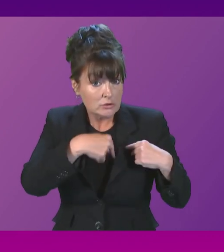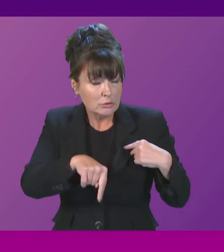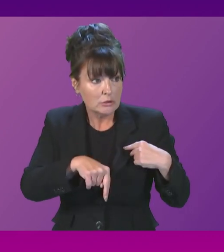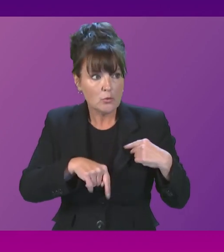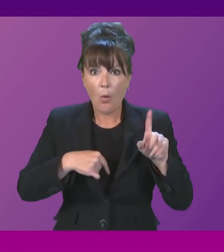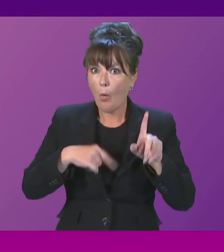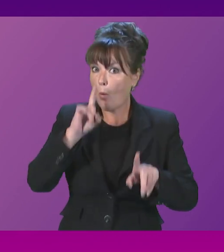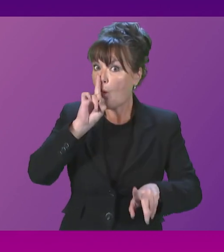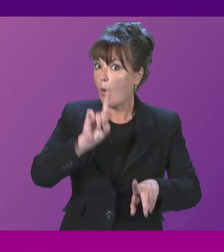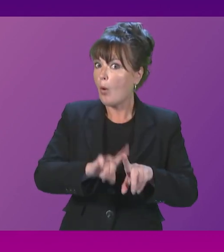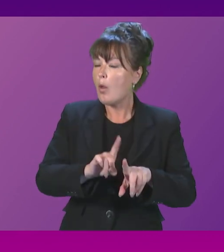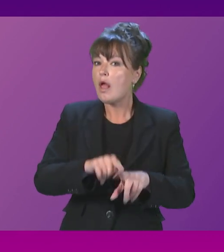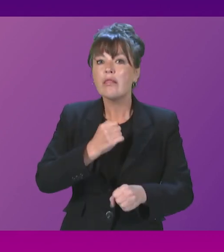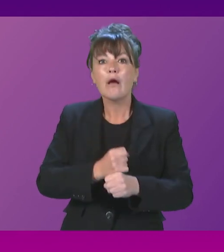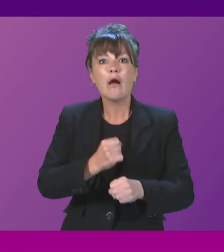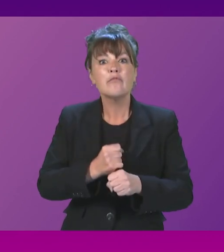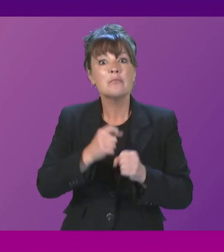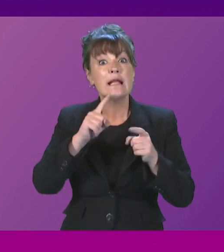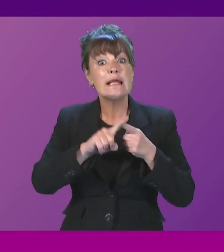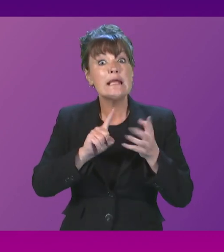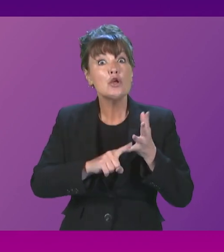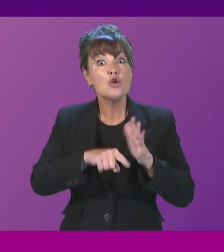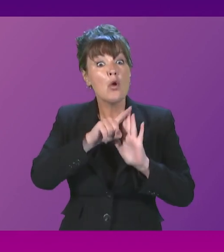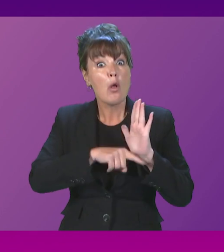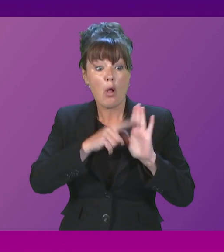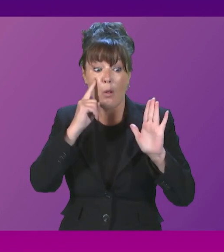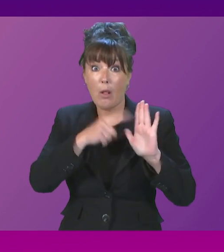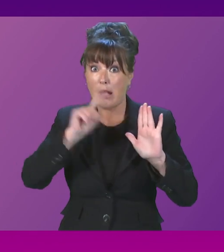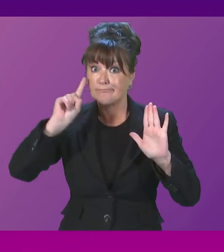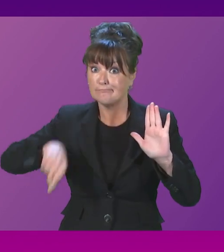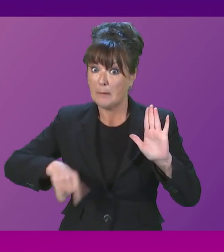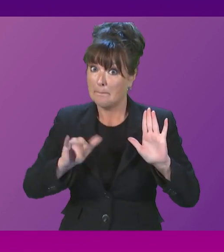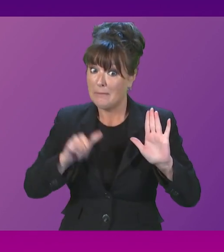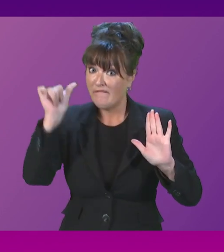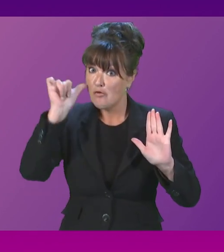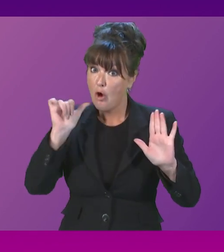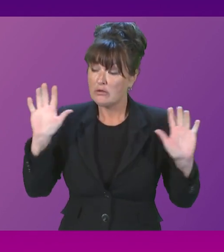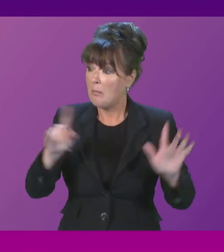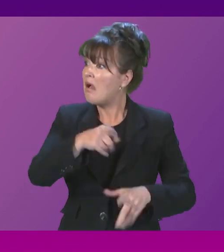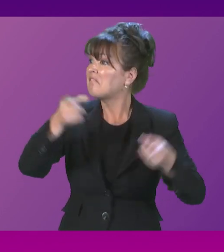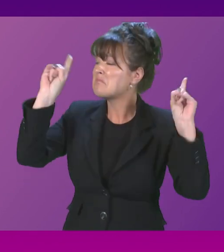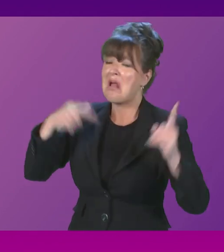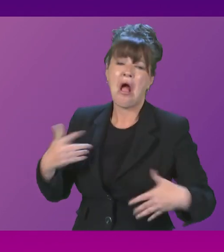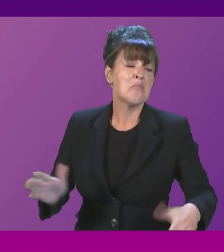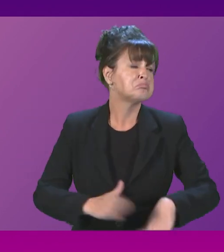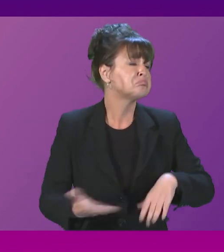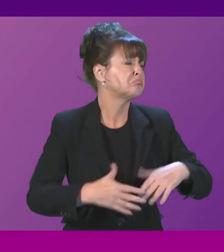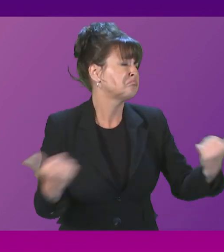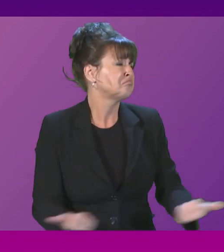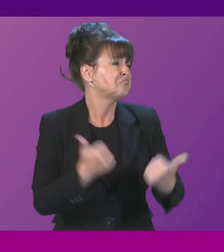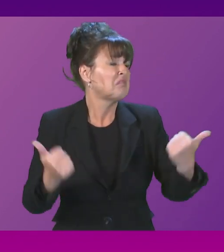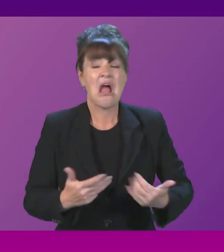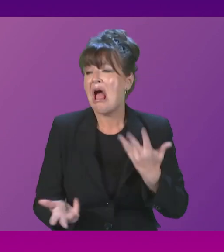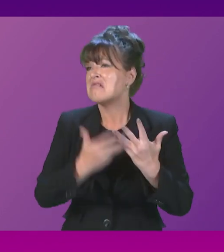broken EU laws and it may have committed fraud. But the First Minister thinks this is no big deal, just another SNP